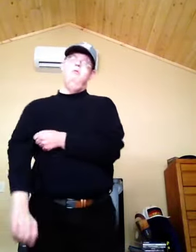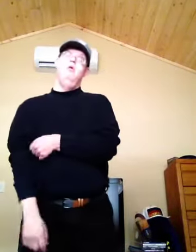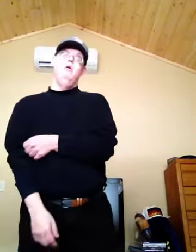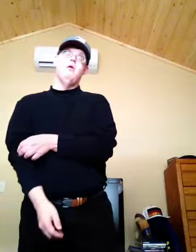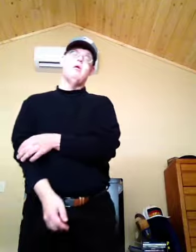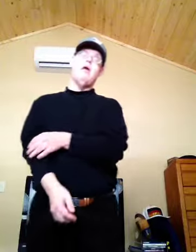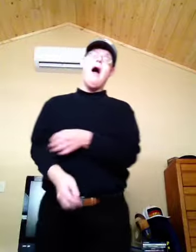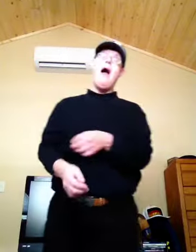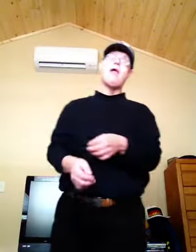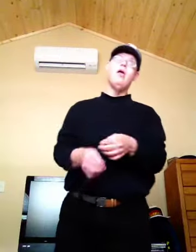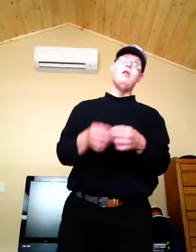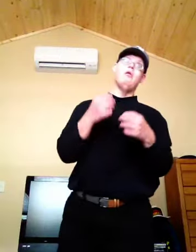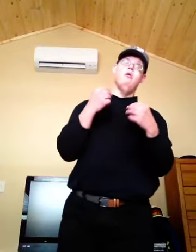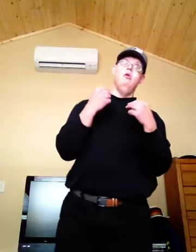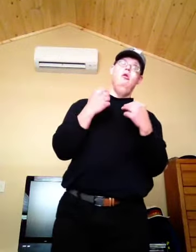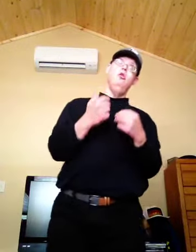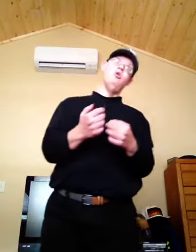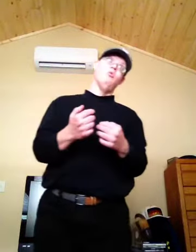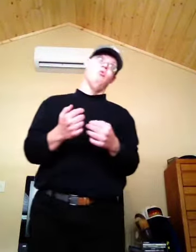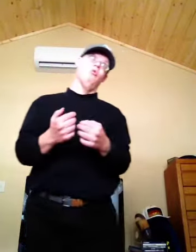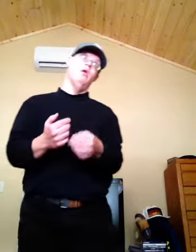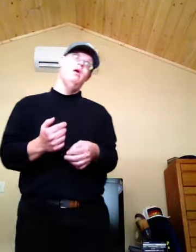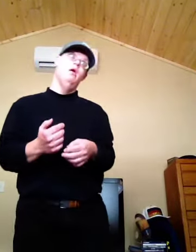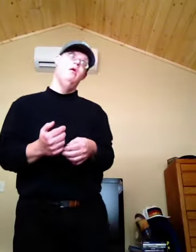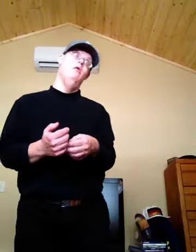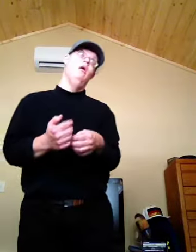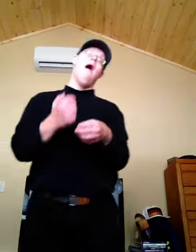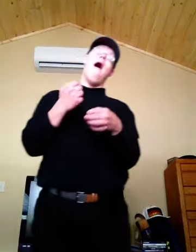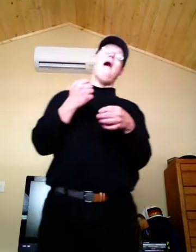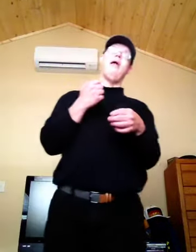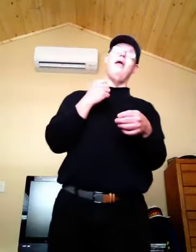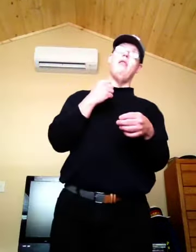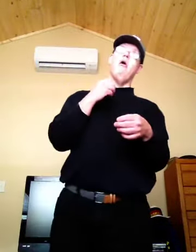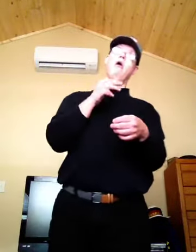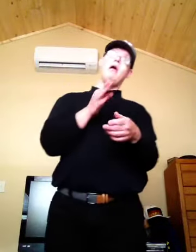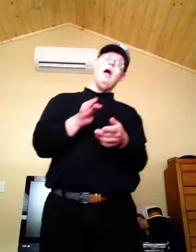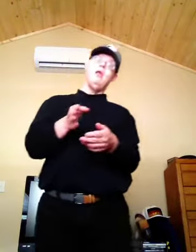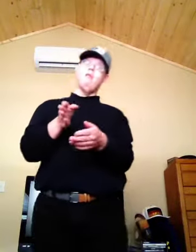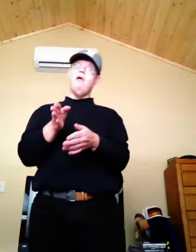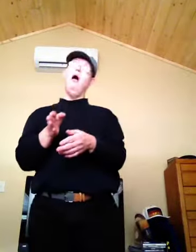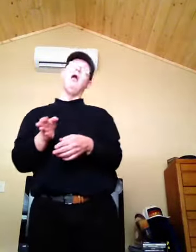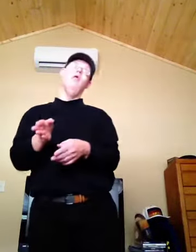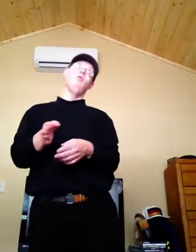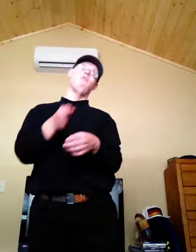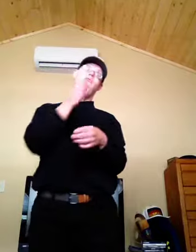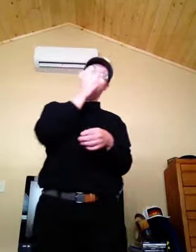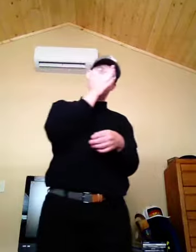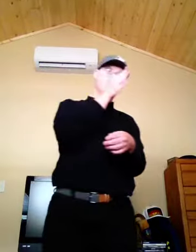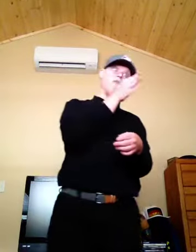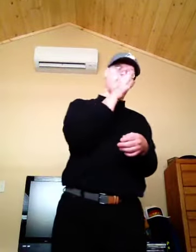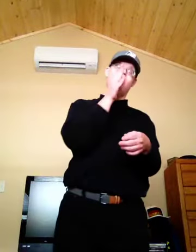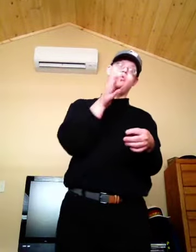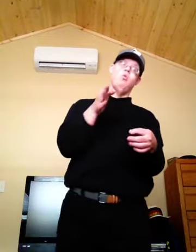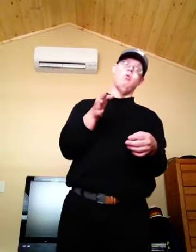Because I get news. I get all kinds of hockey news from different sources.